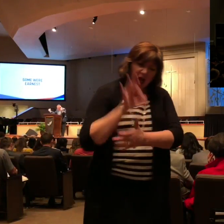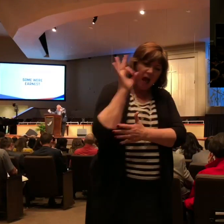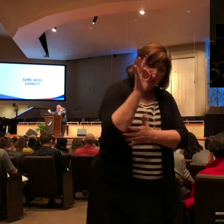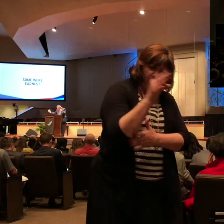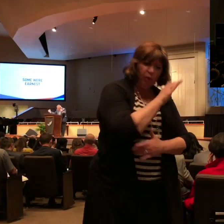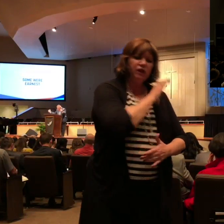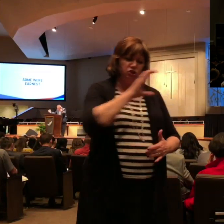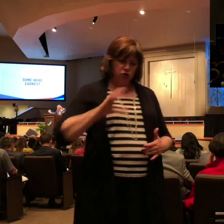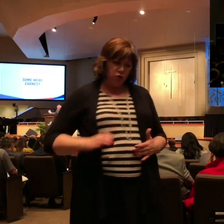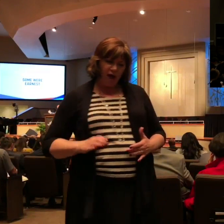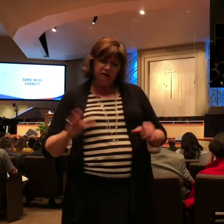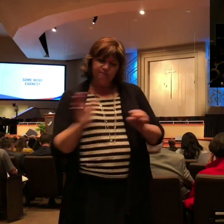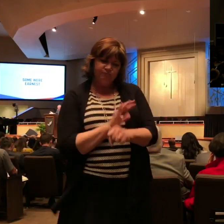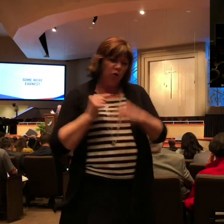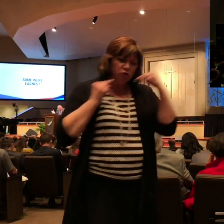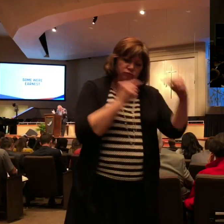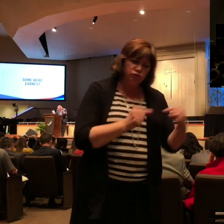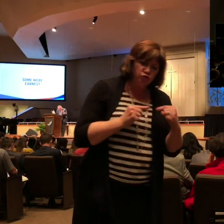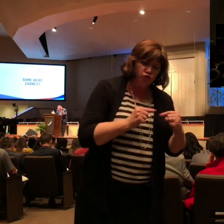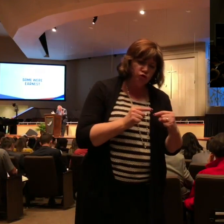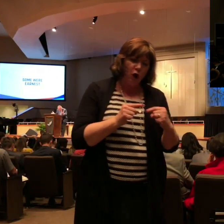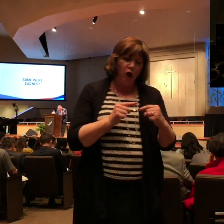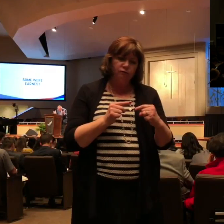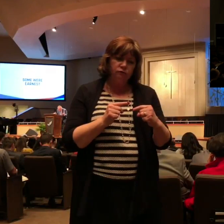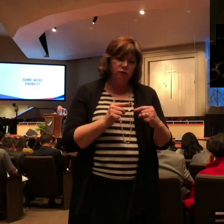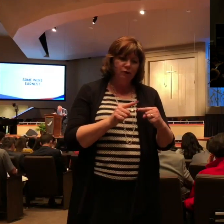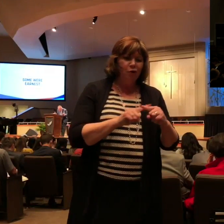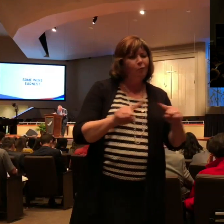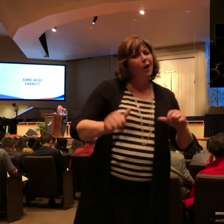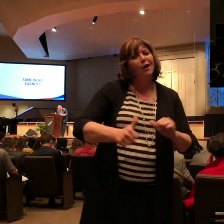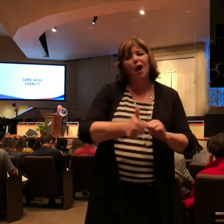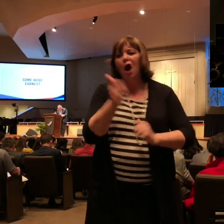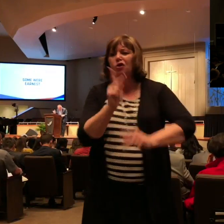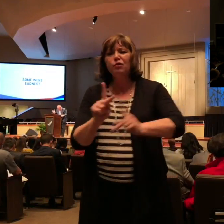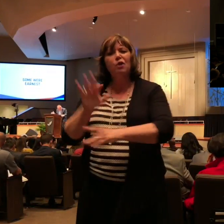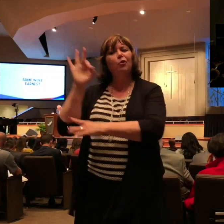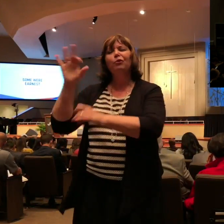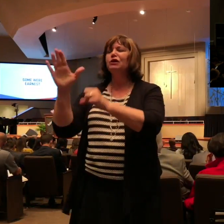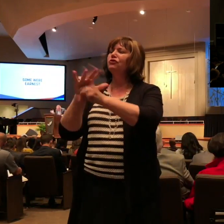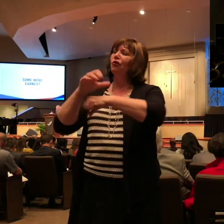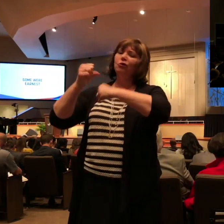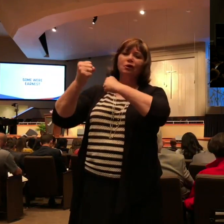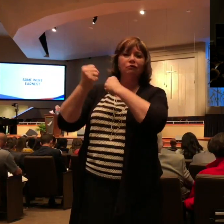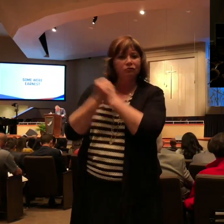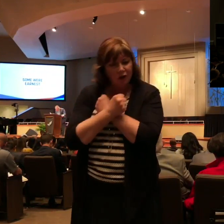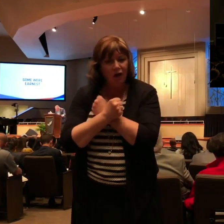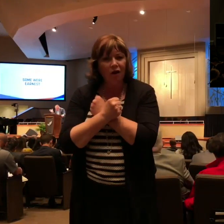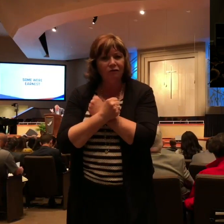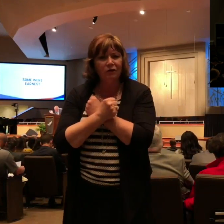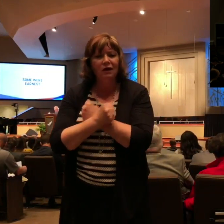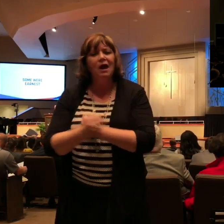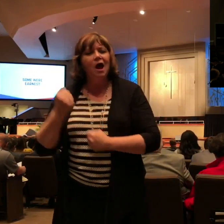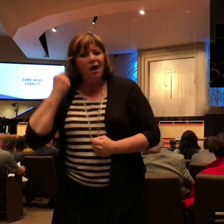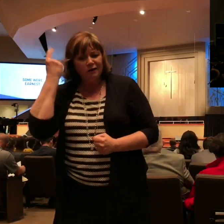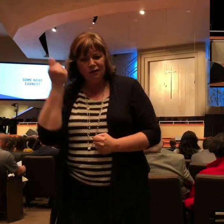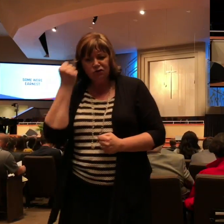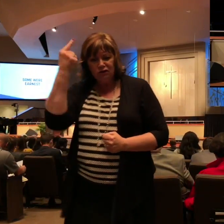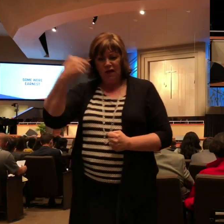good will. Verse 17. They love, but of the other of love, knowing that I am set for the defense of the gospel.